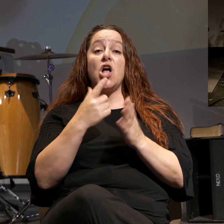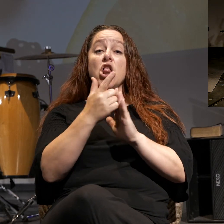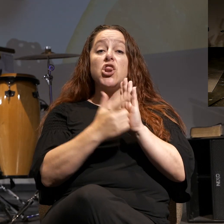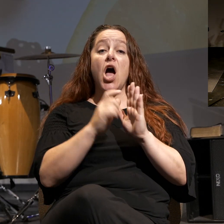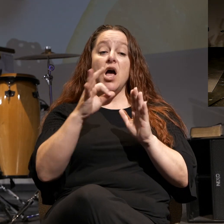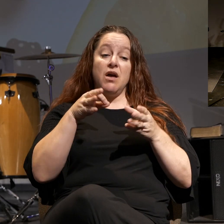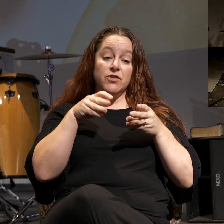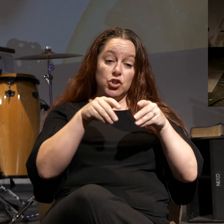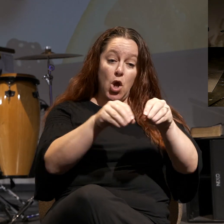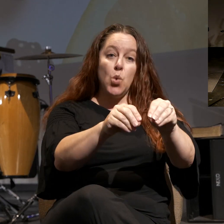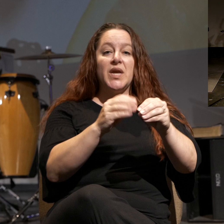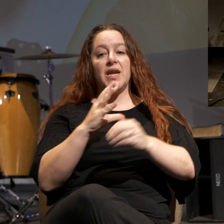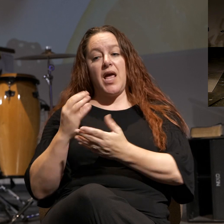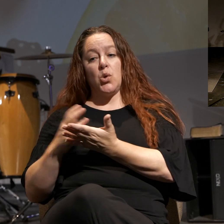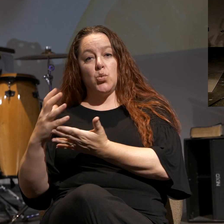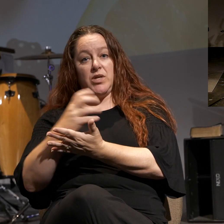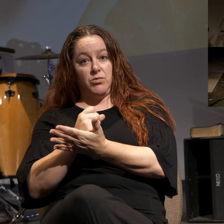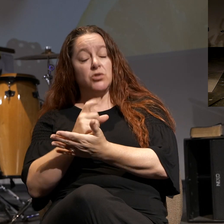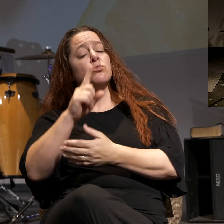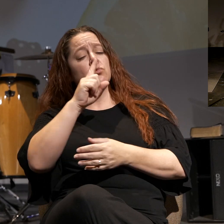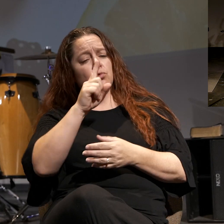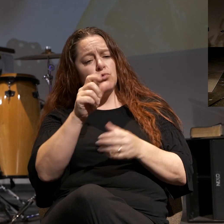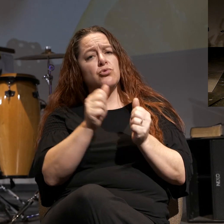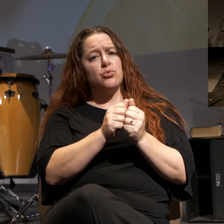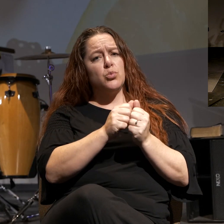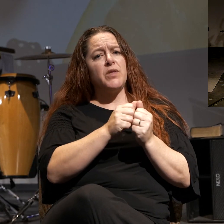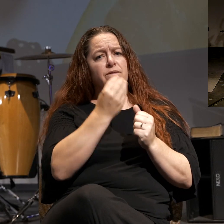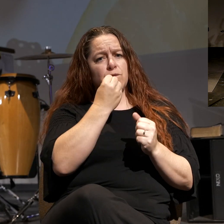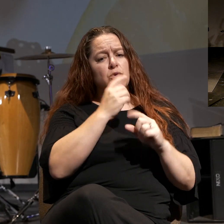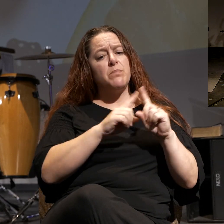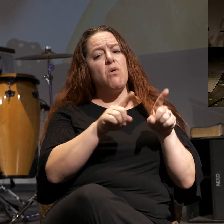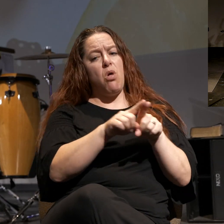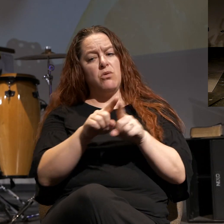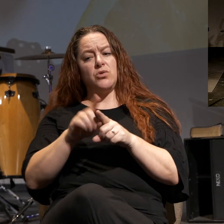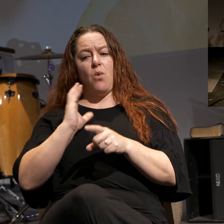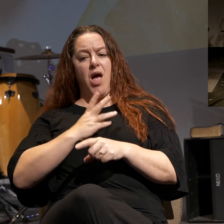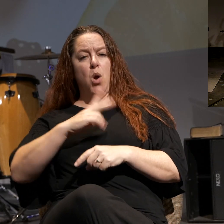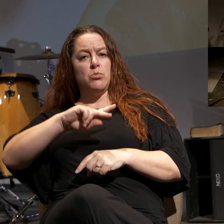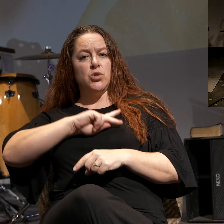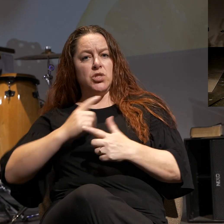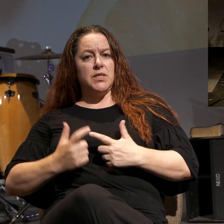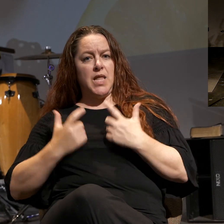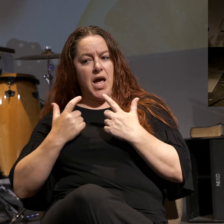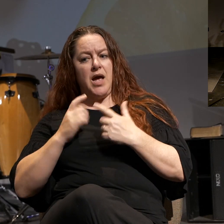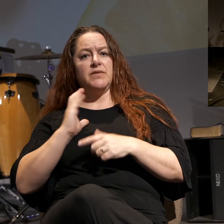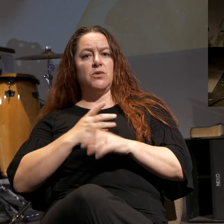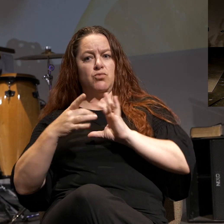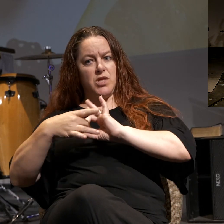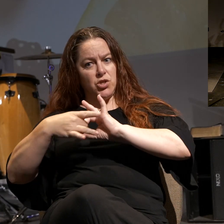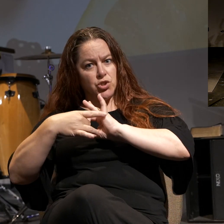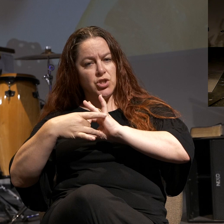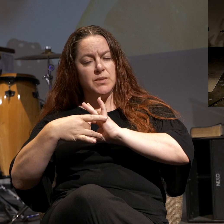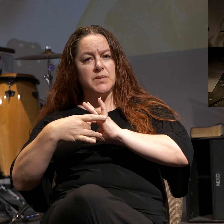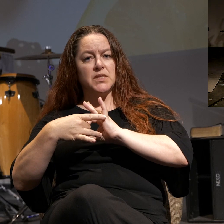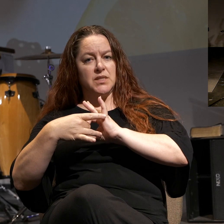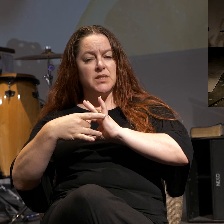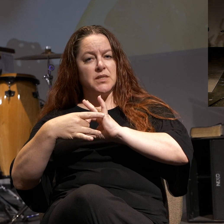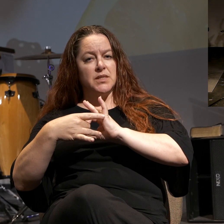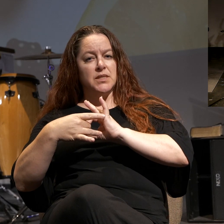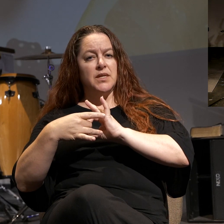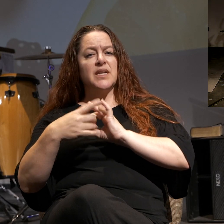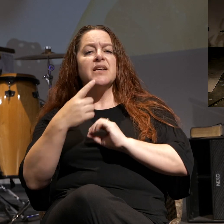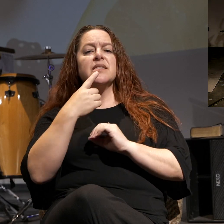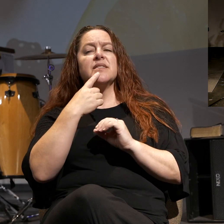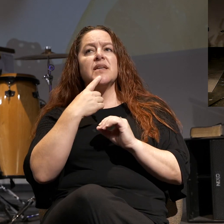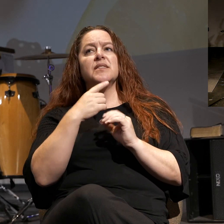reaping that's not just true in agriculture, but it's true in our personal lives and in our relationships. This is what he